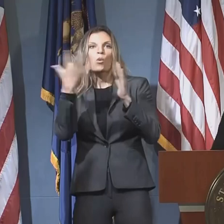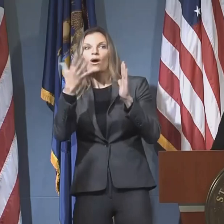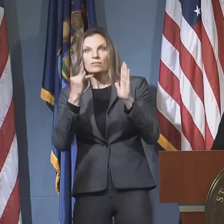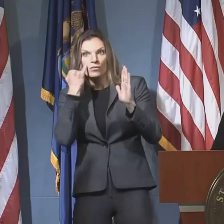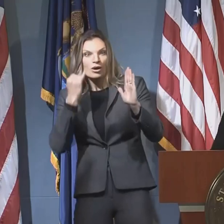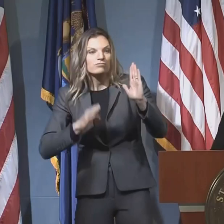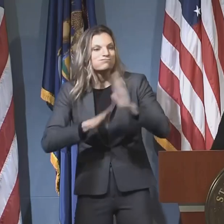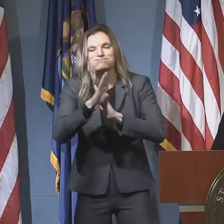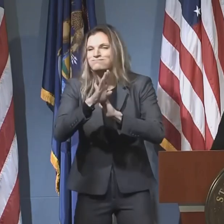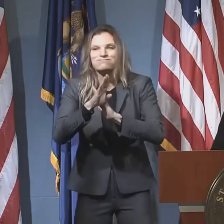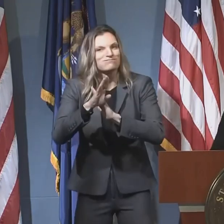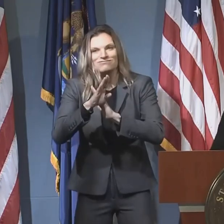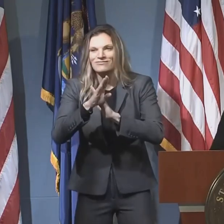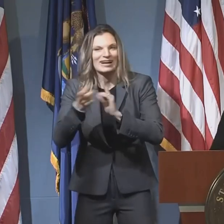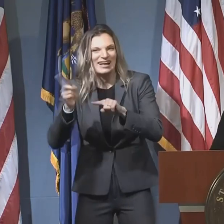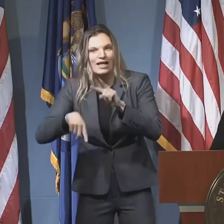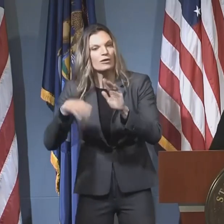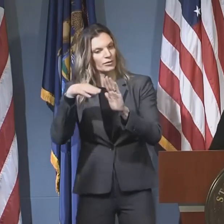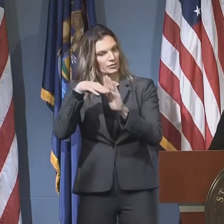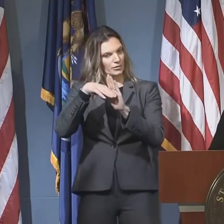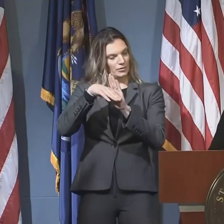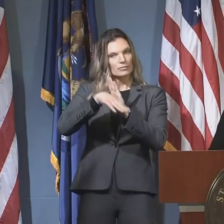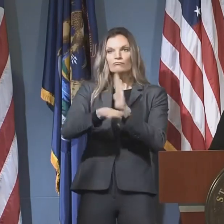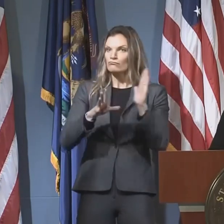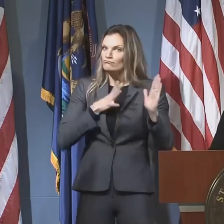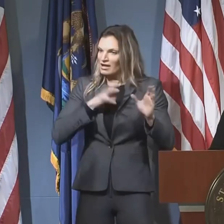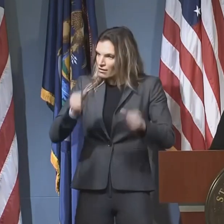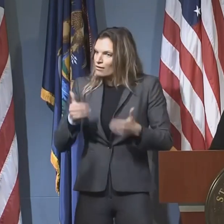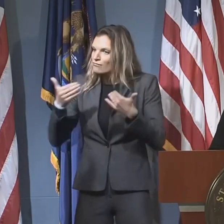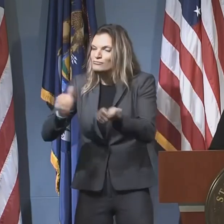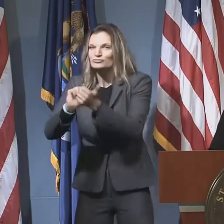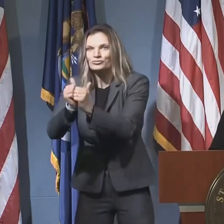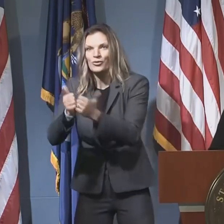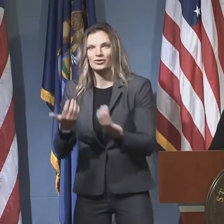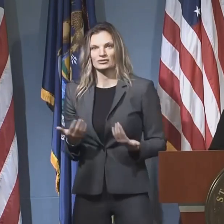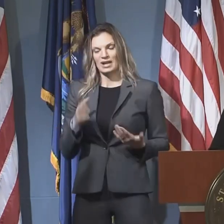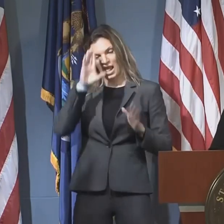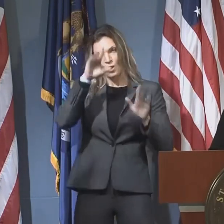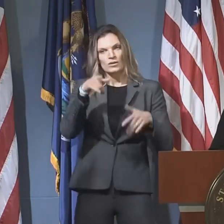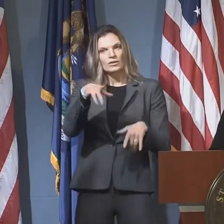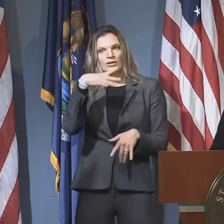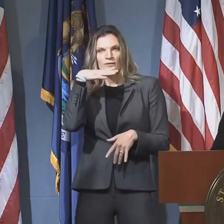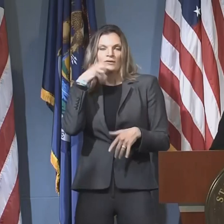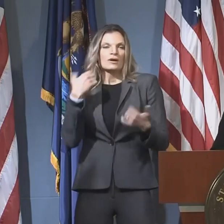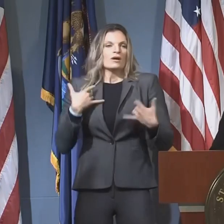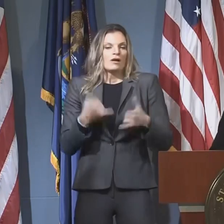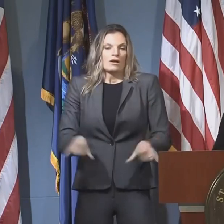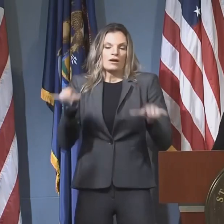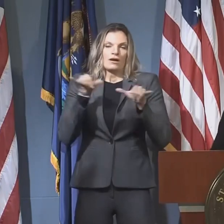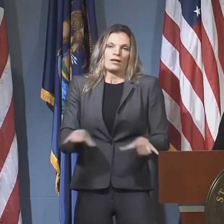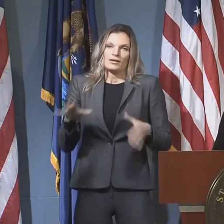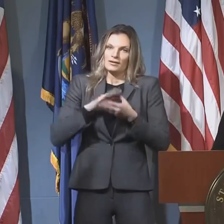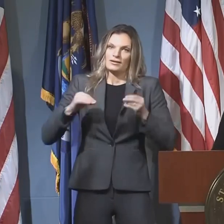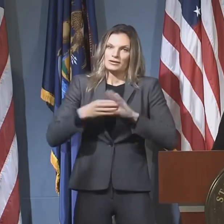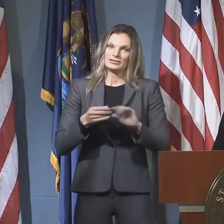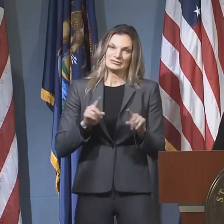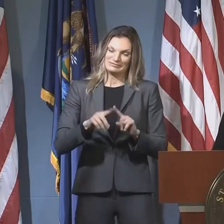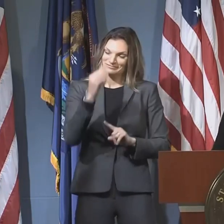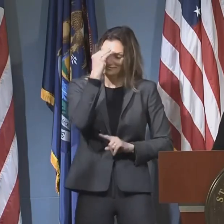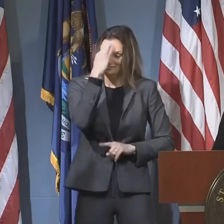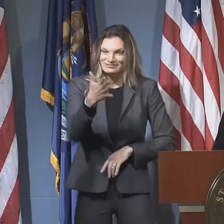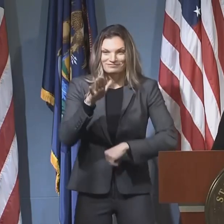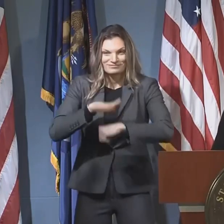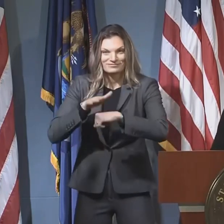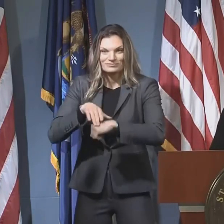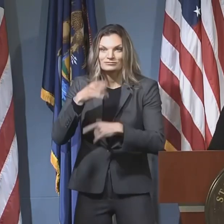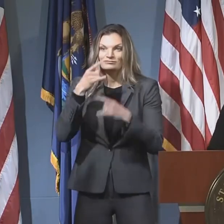part. And that's why, you know, I'm just going to sound like a broken record here, but the fact of the matter is we all have to continue to take this very